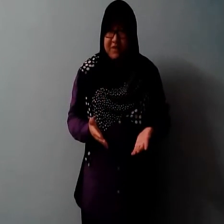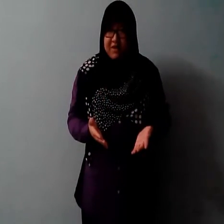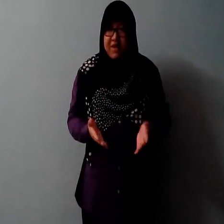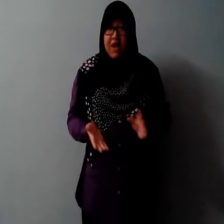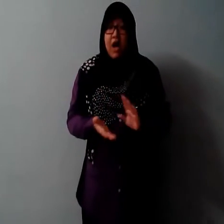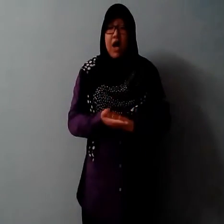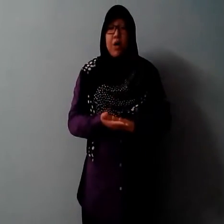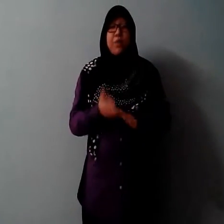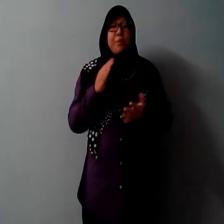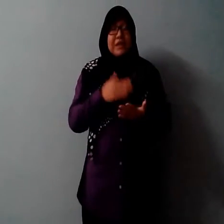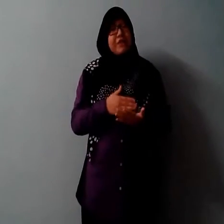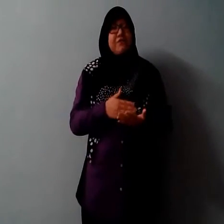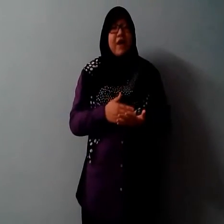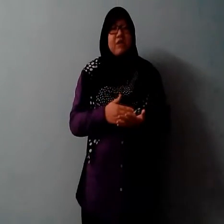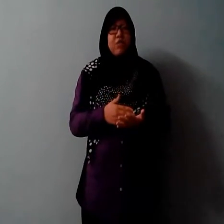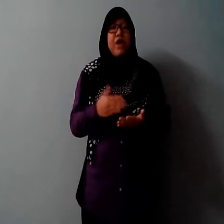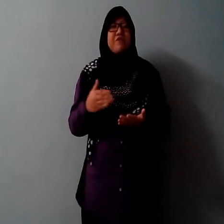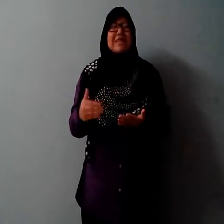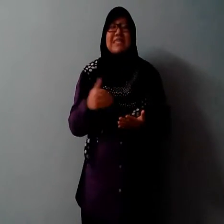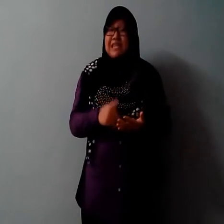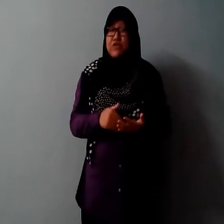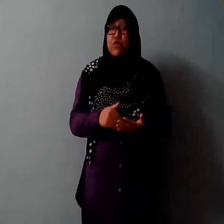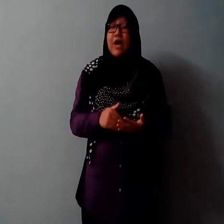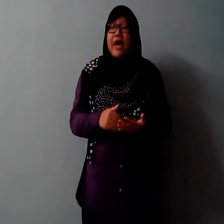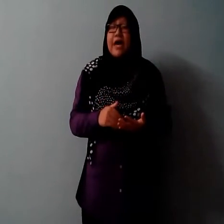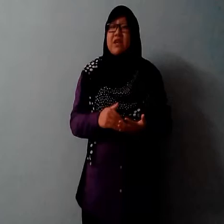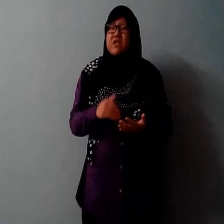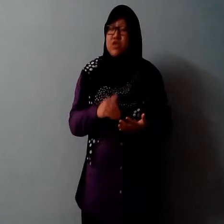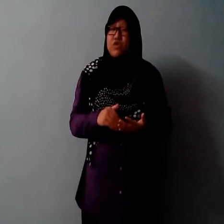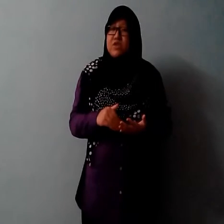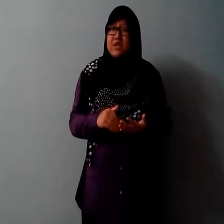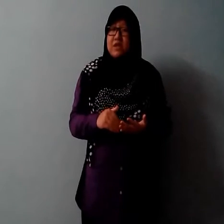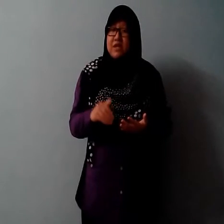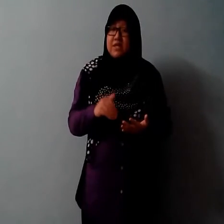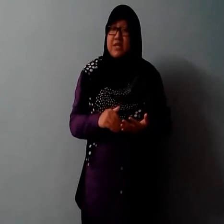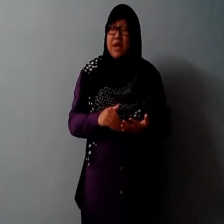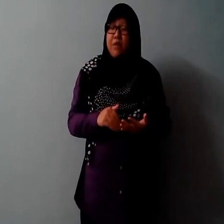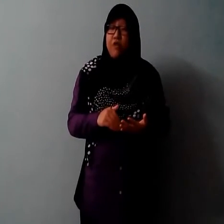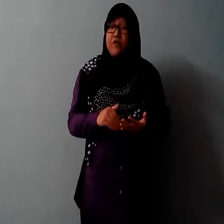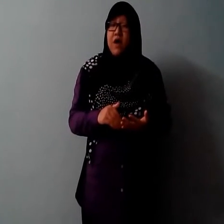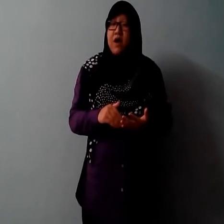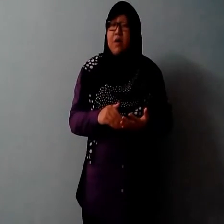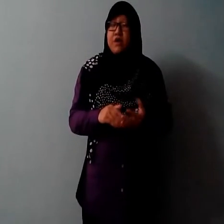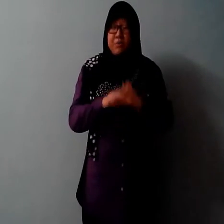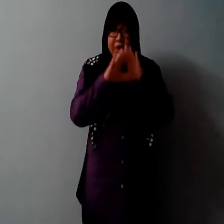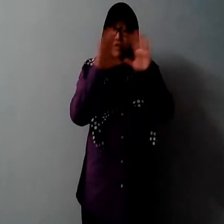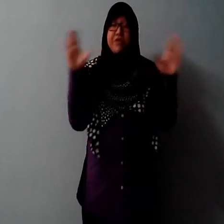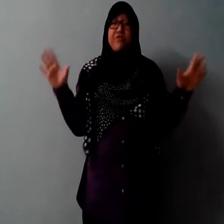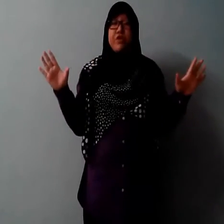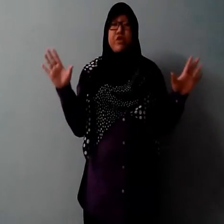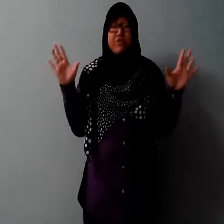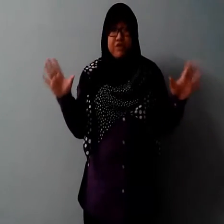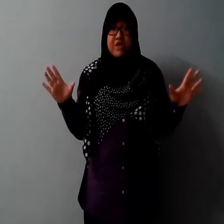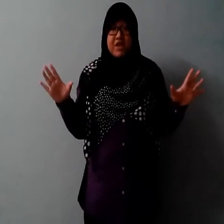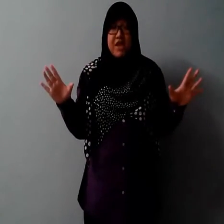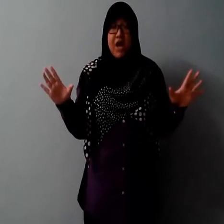We believe that we are successful in introducing the concept of Bakery for University